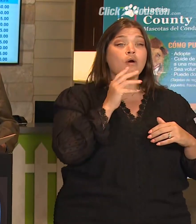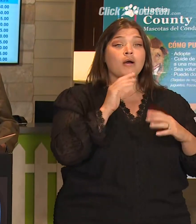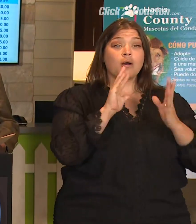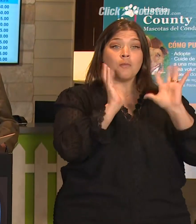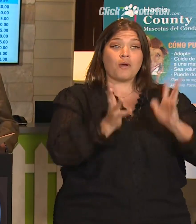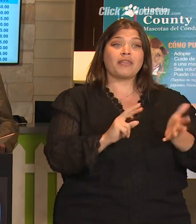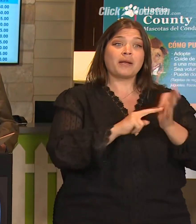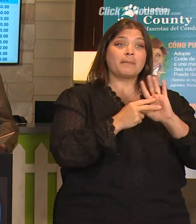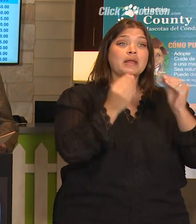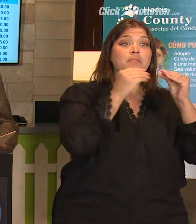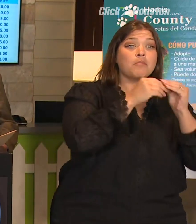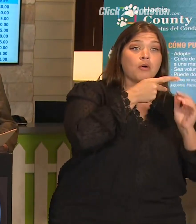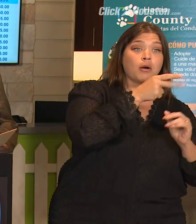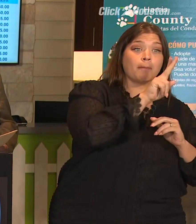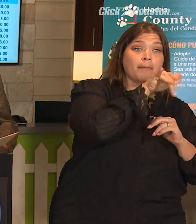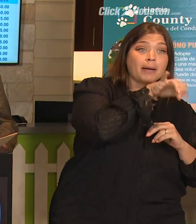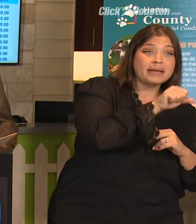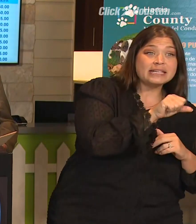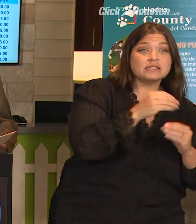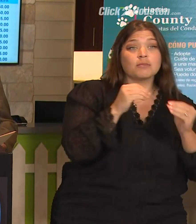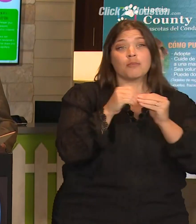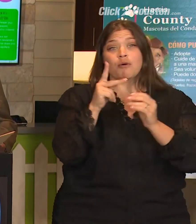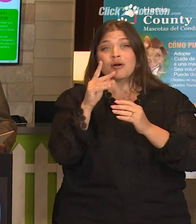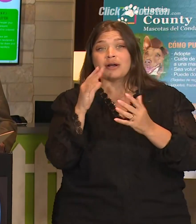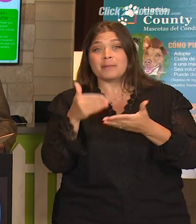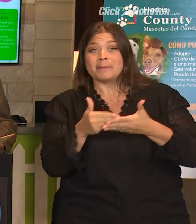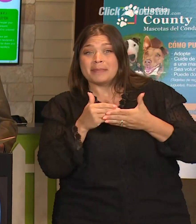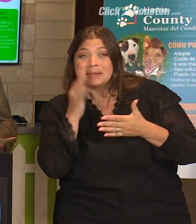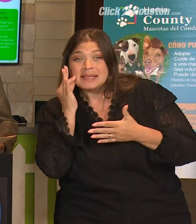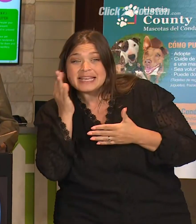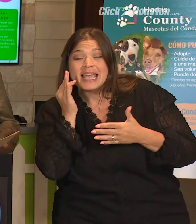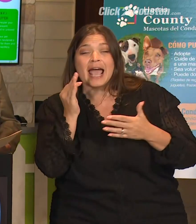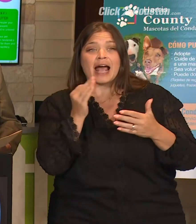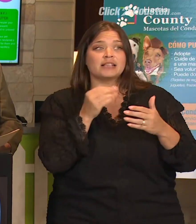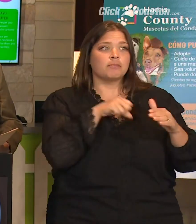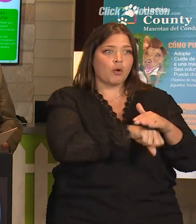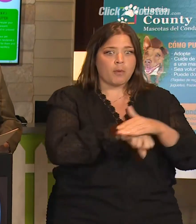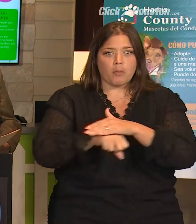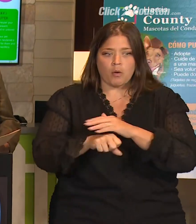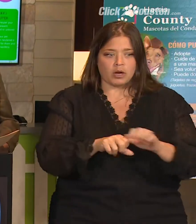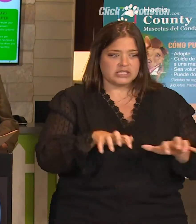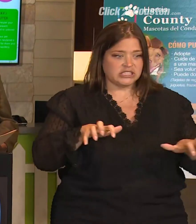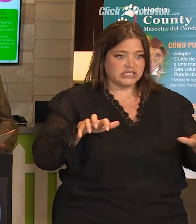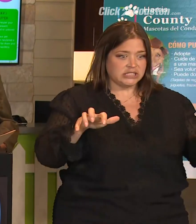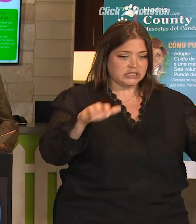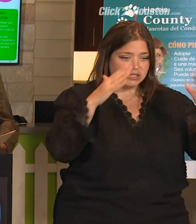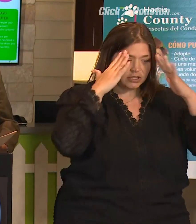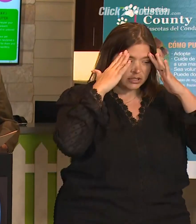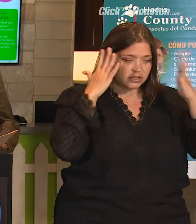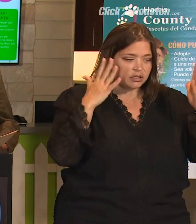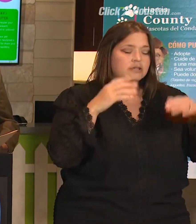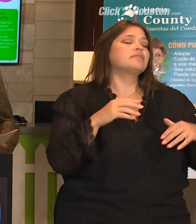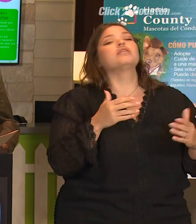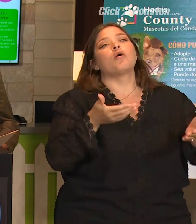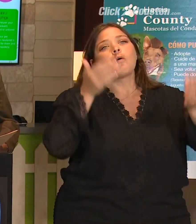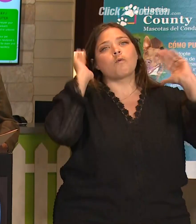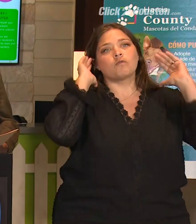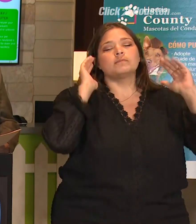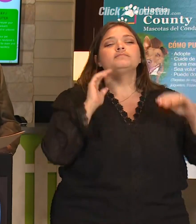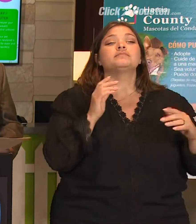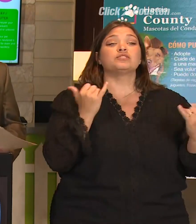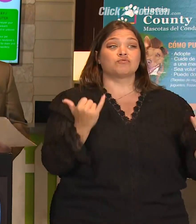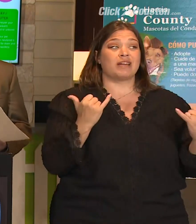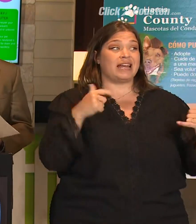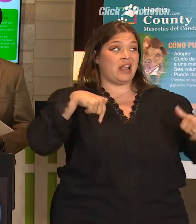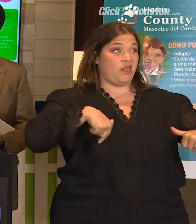number of puppies and kittens that are born. And so that's how we end up in this situation. To put things very clearly, the facility we're